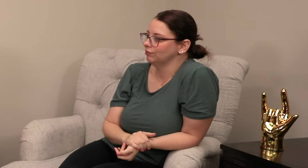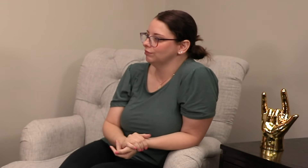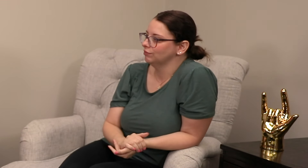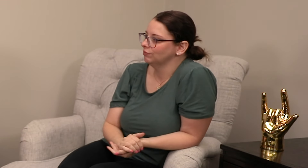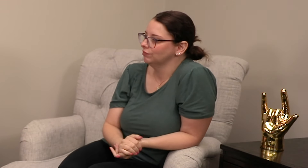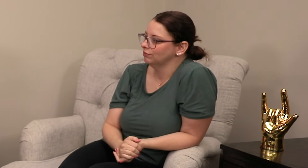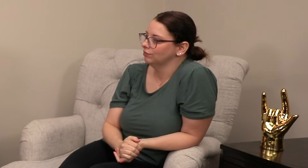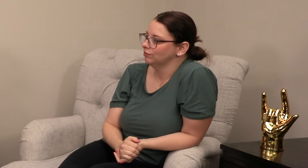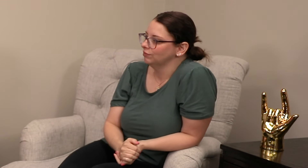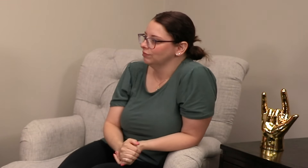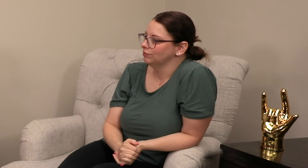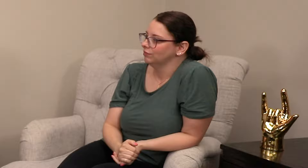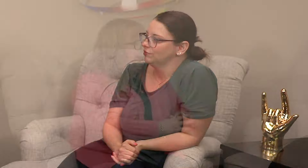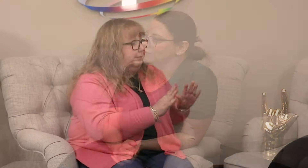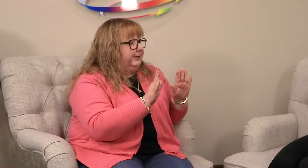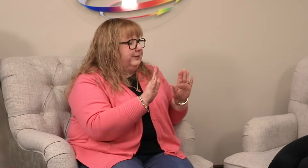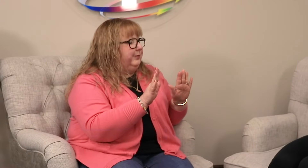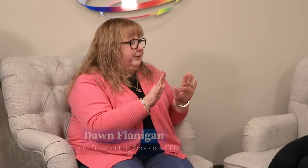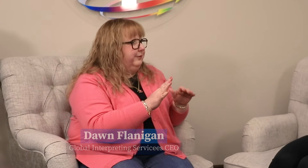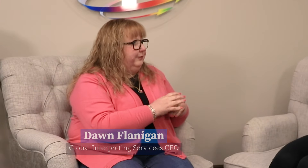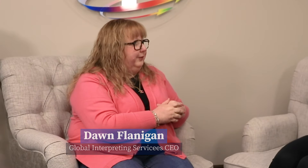miss those things now. Well, that's wonderful.